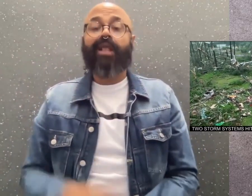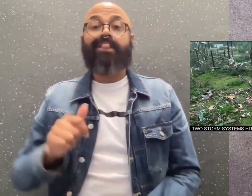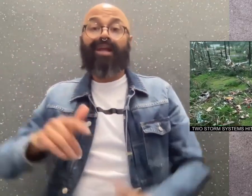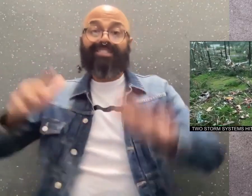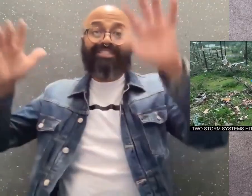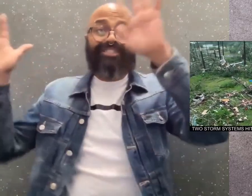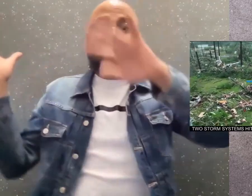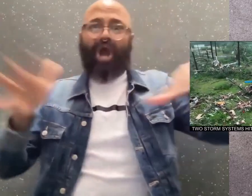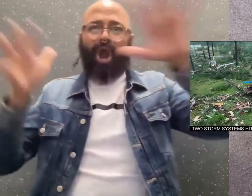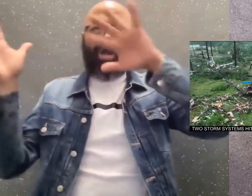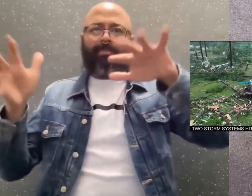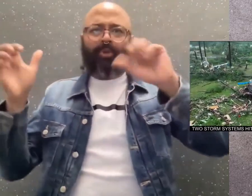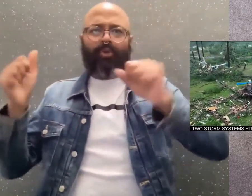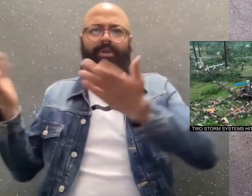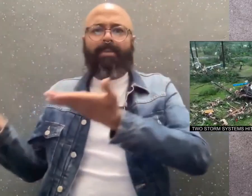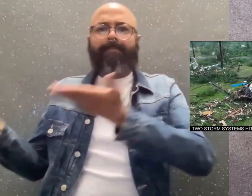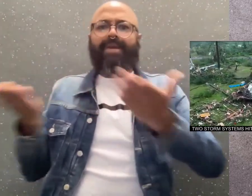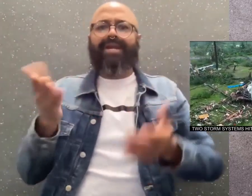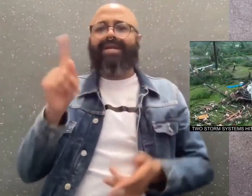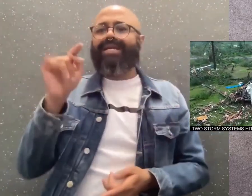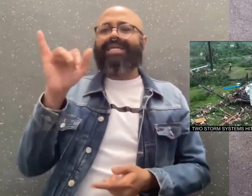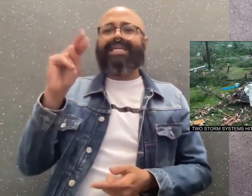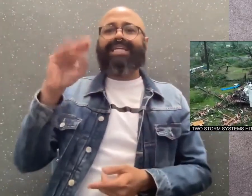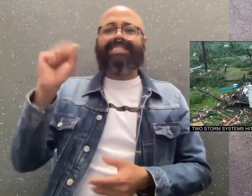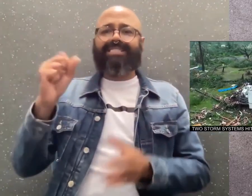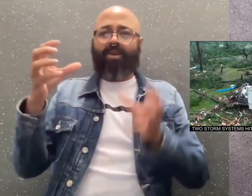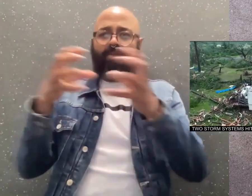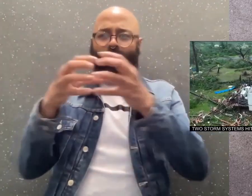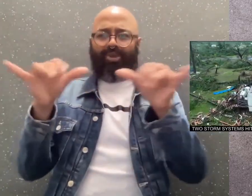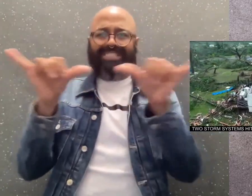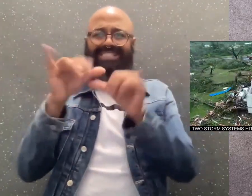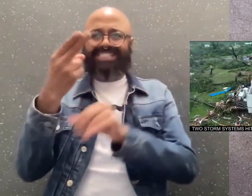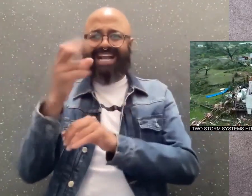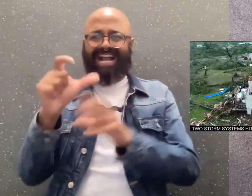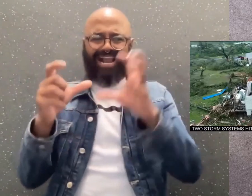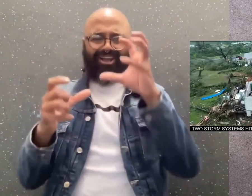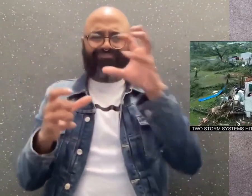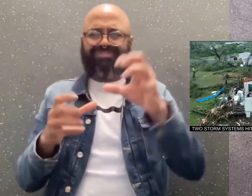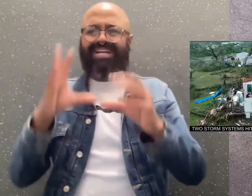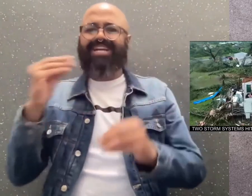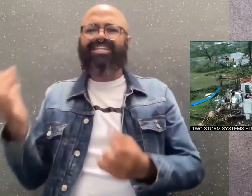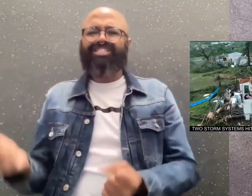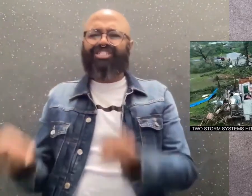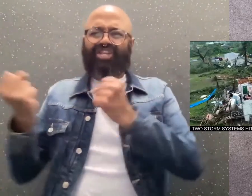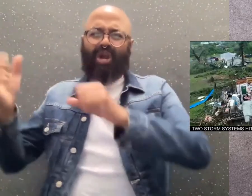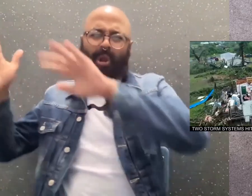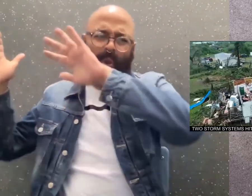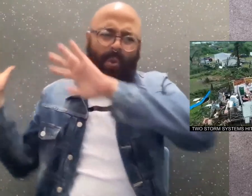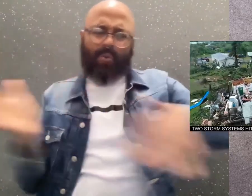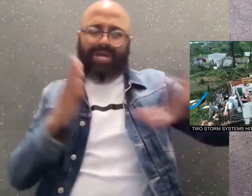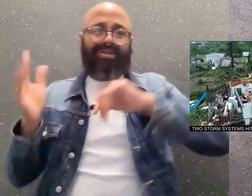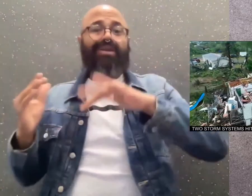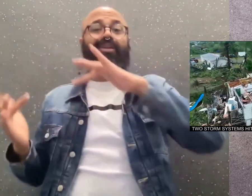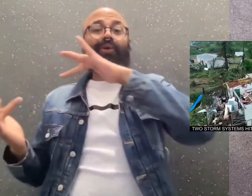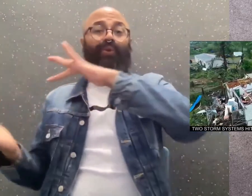The storms could once again bring tennis ball-sized hail, strong winds and